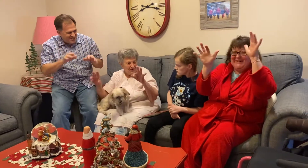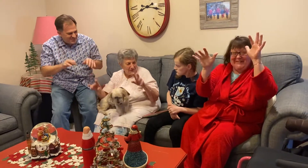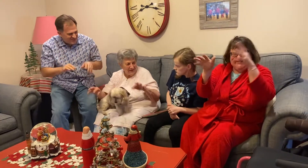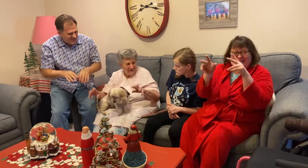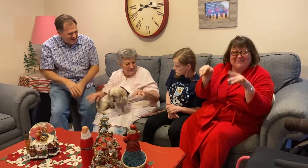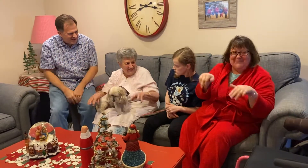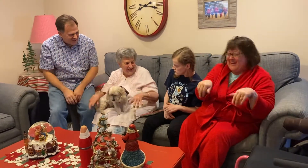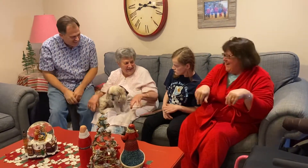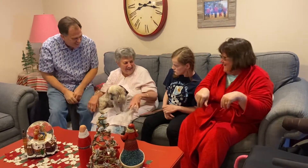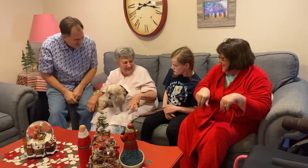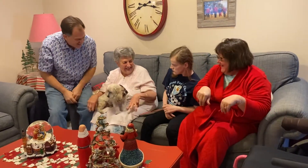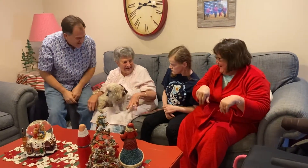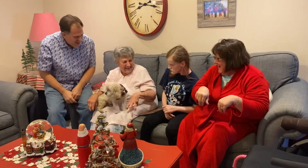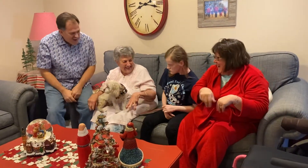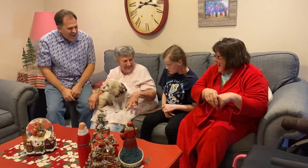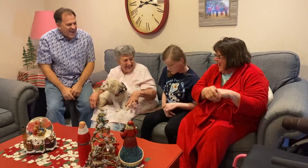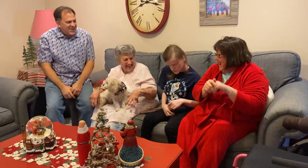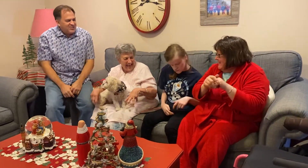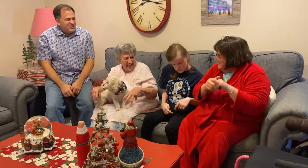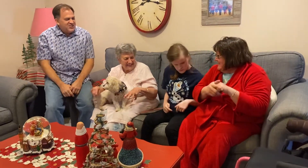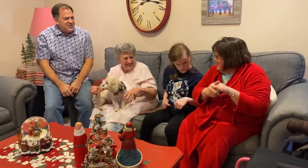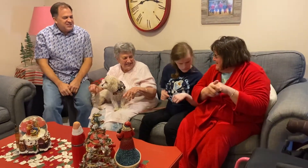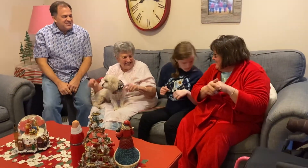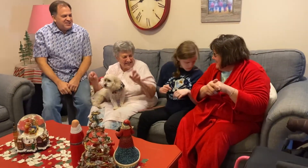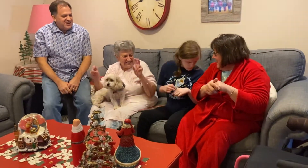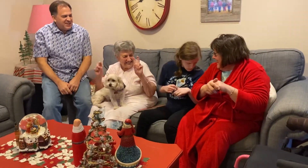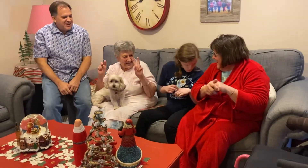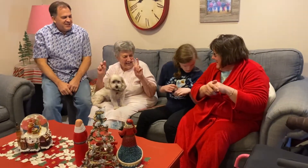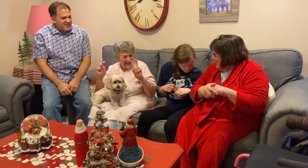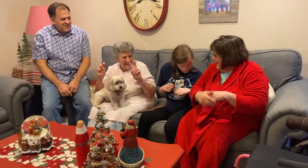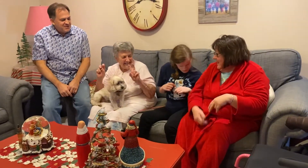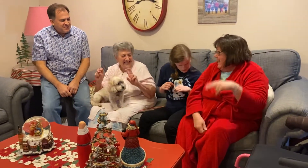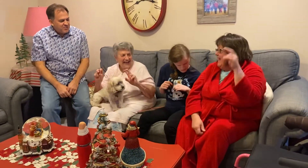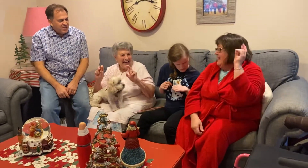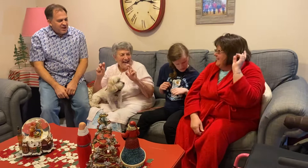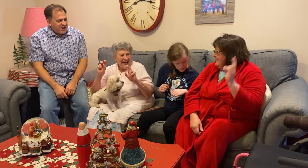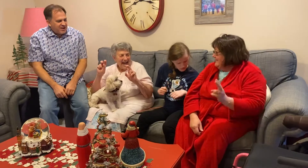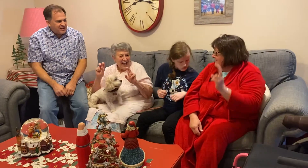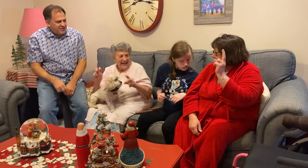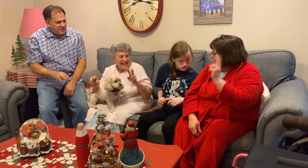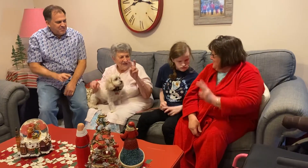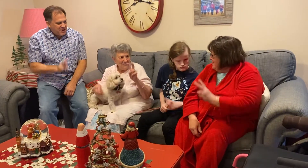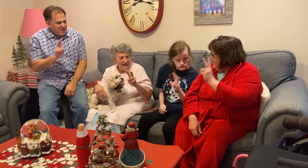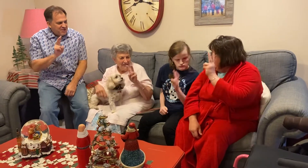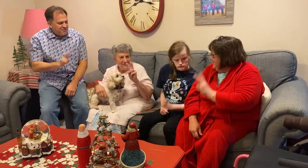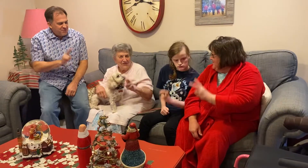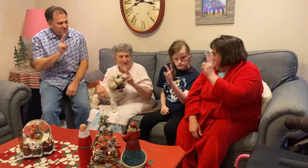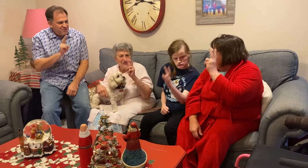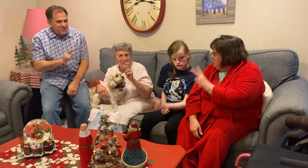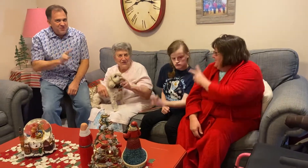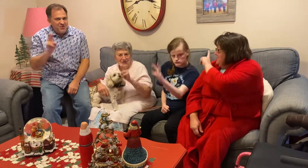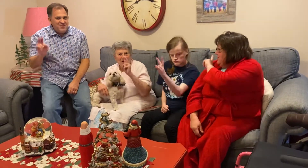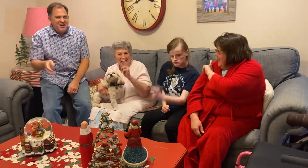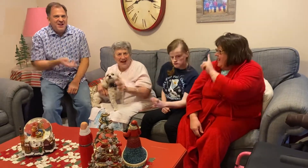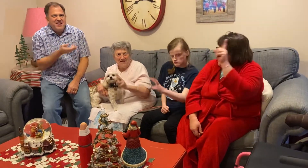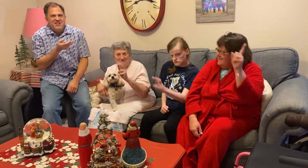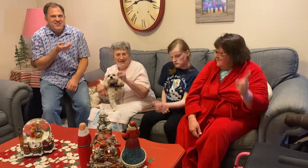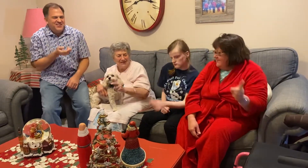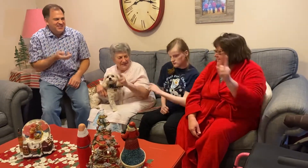fairy, and she said, Little bunny foo-foo, I don't want to